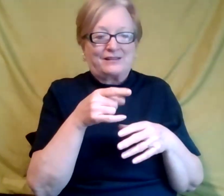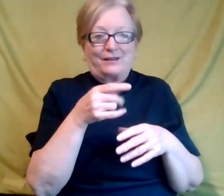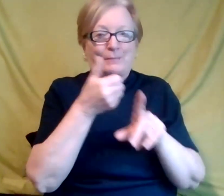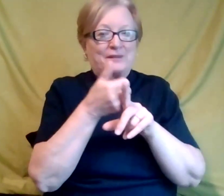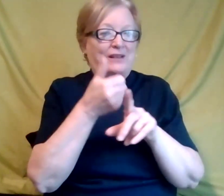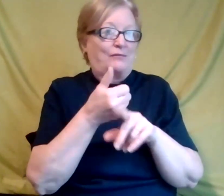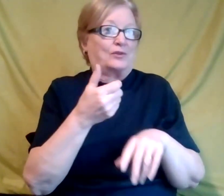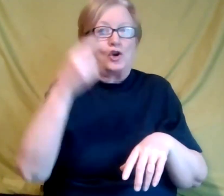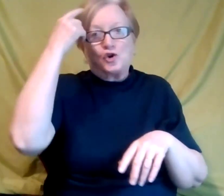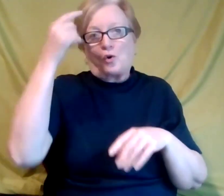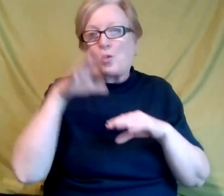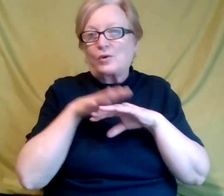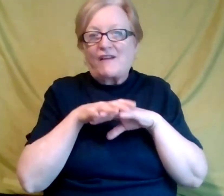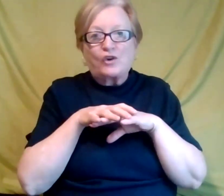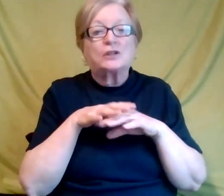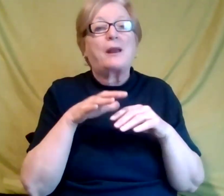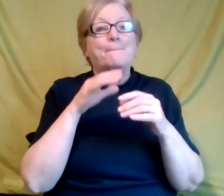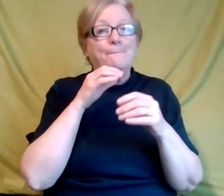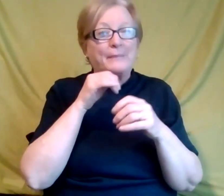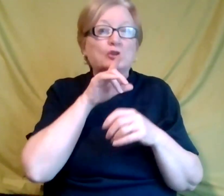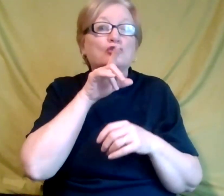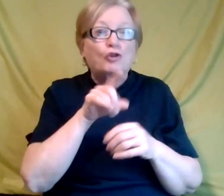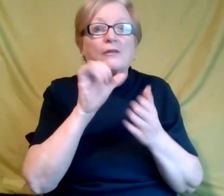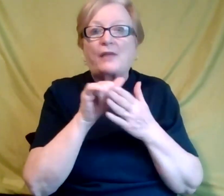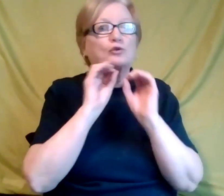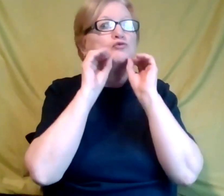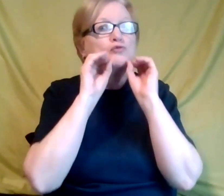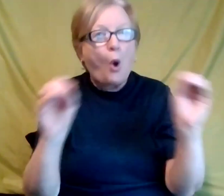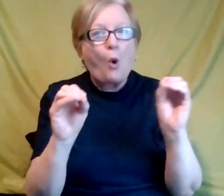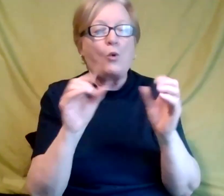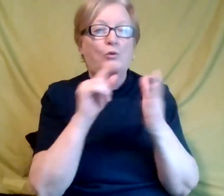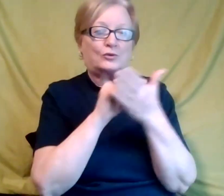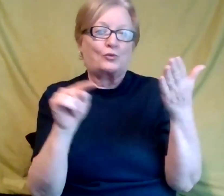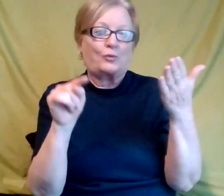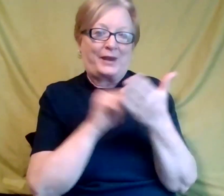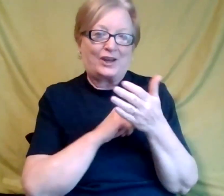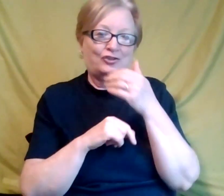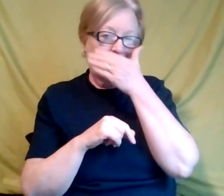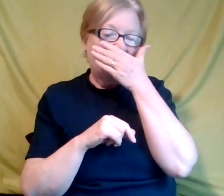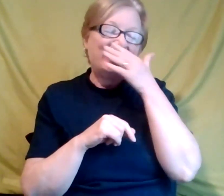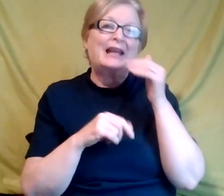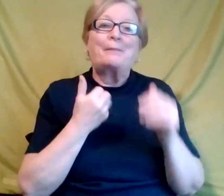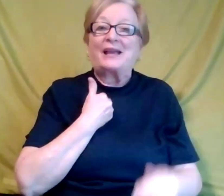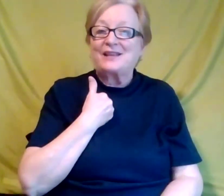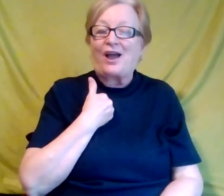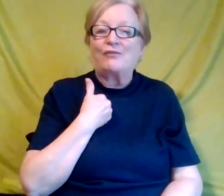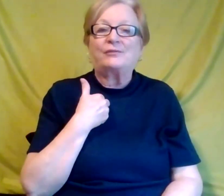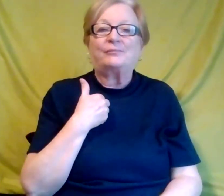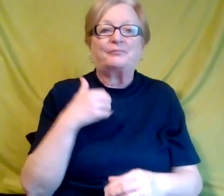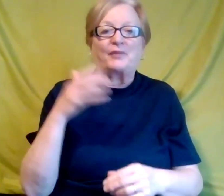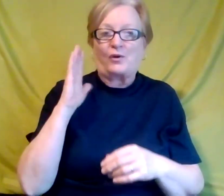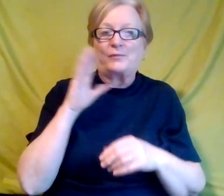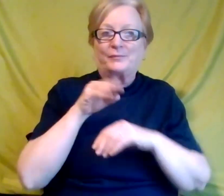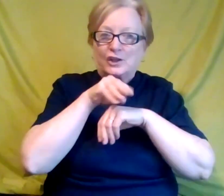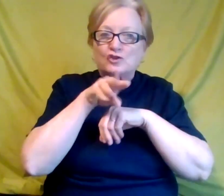know, or, you know, to make sure that there is no discrimination. I was able to, as a consultant, I was able